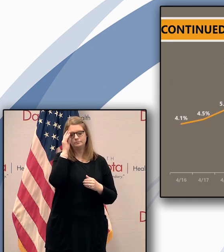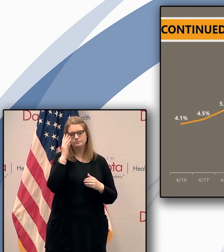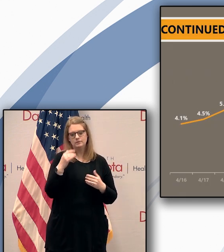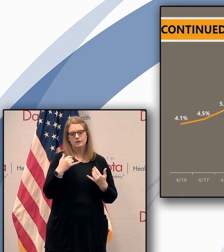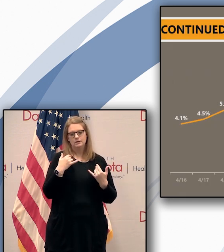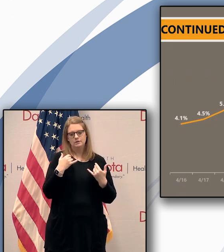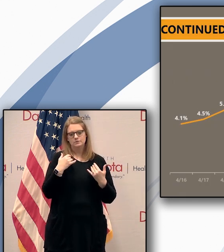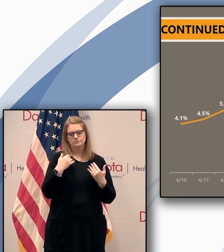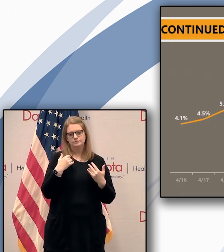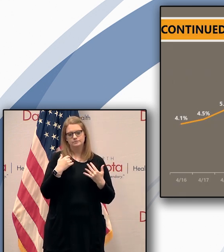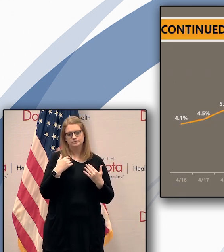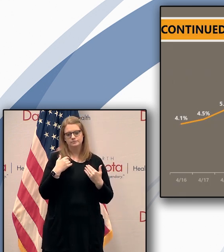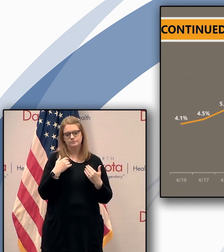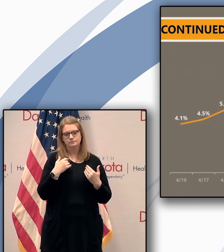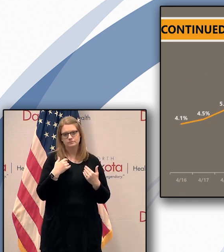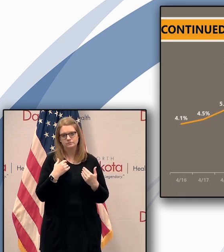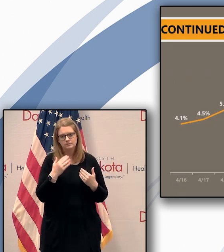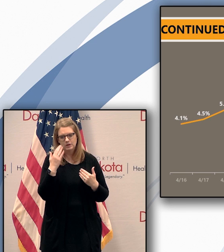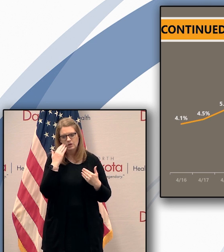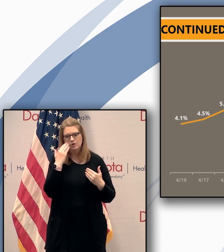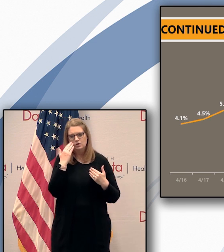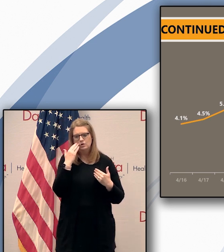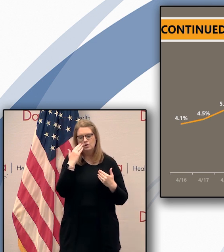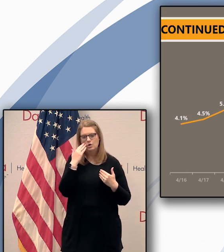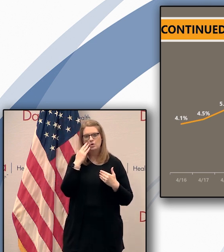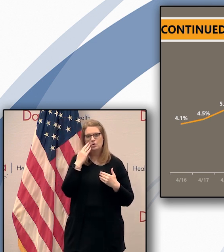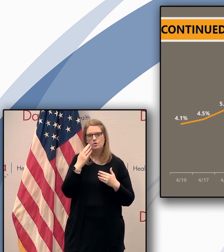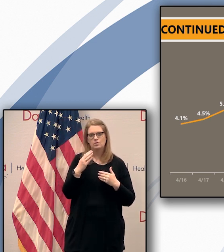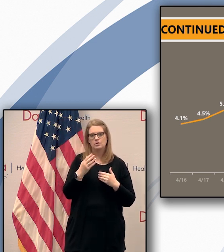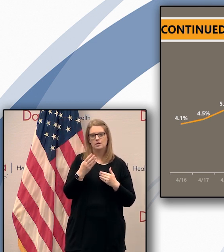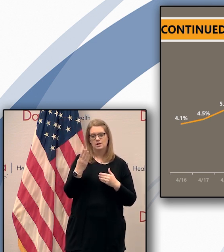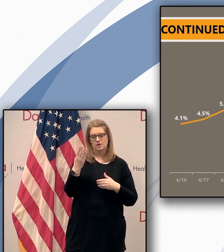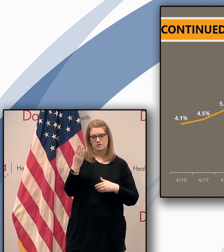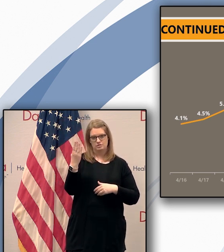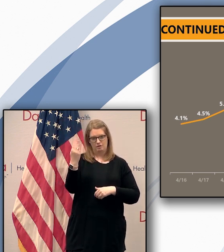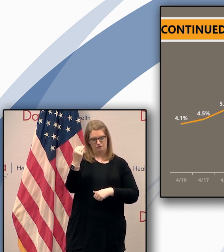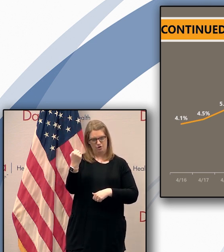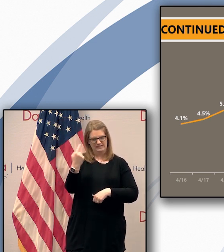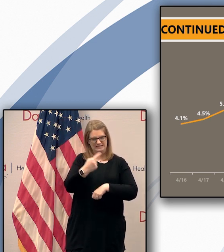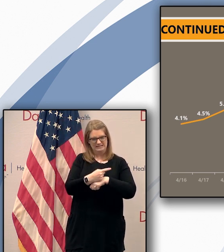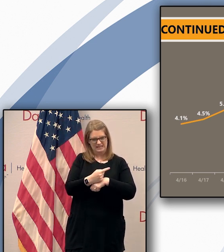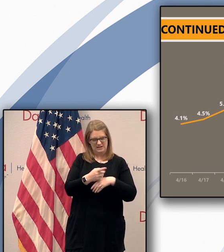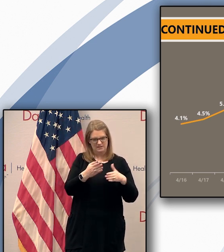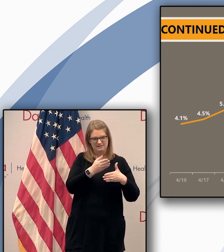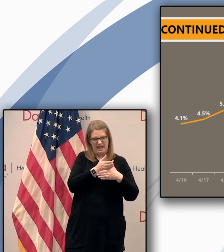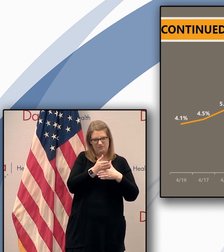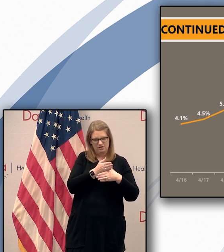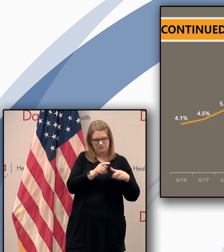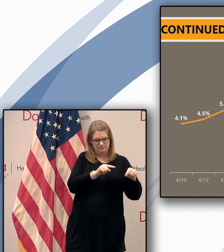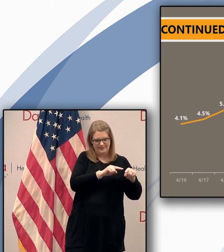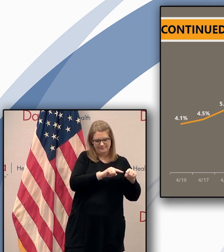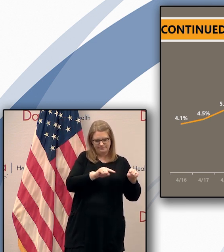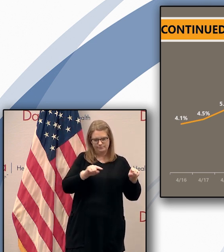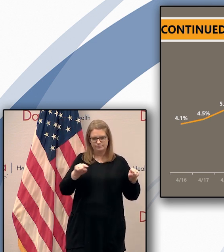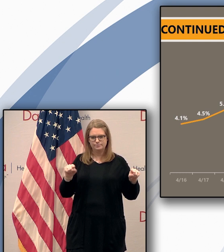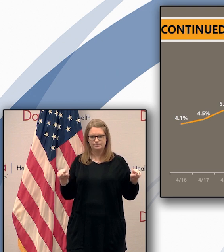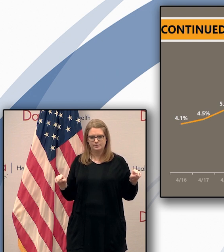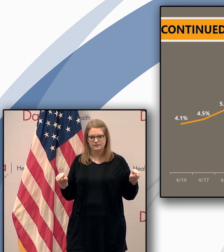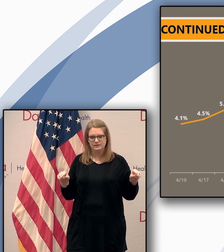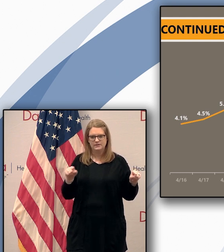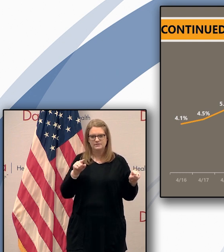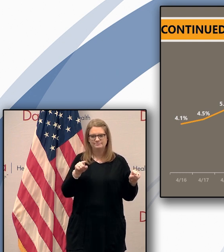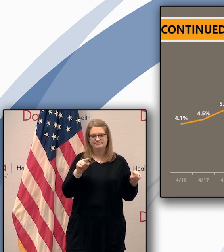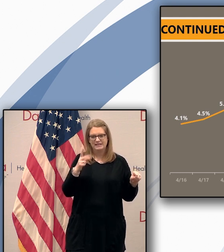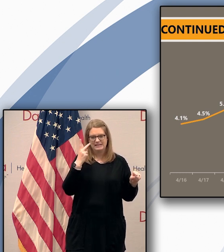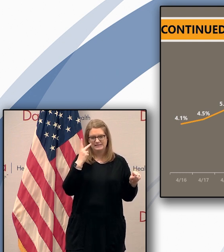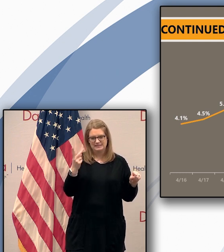continued you know decline in the positive rate the 14-day cumulative rate on the next slide we see again here